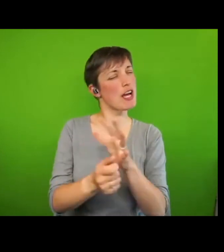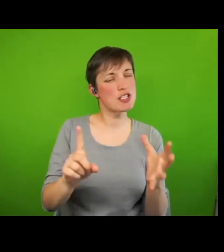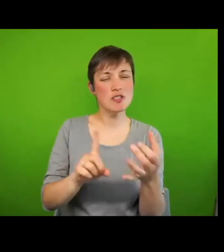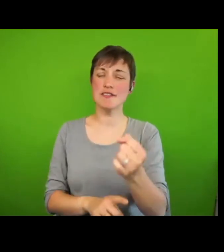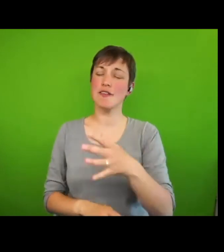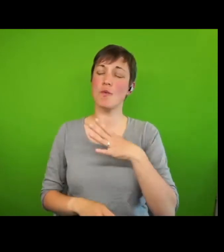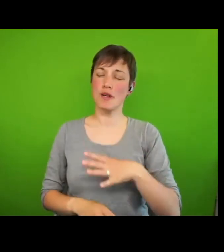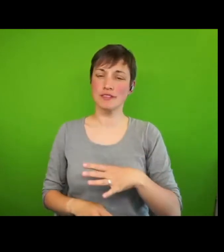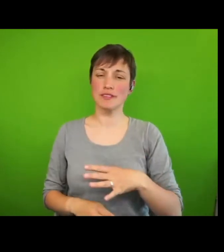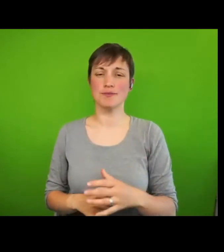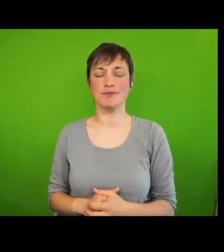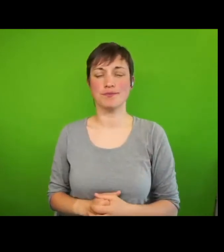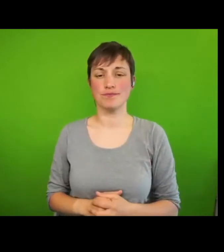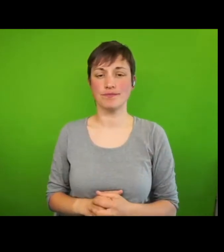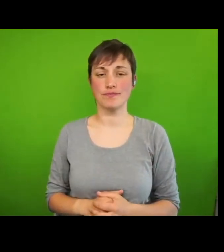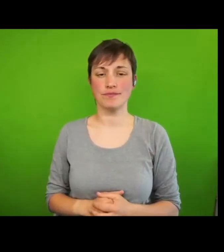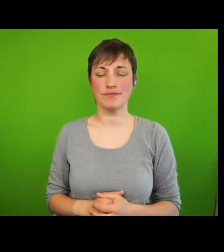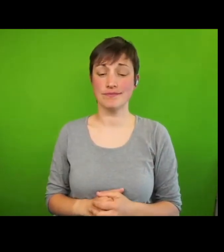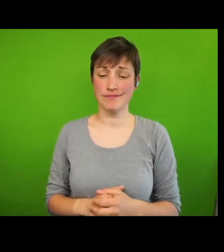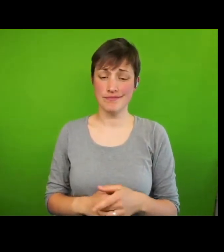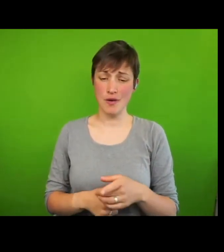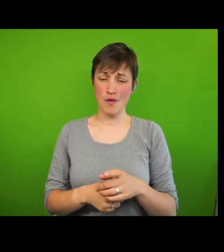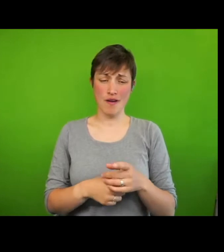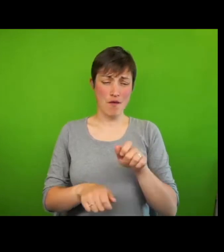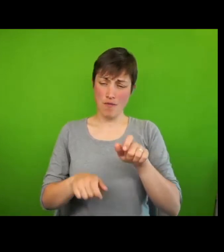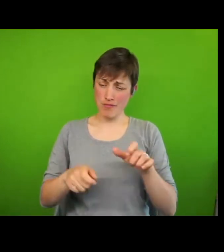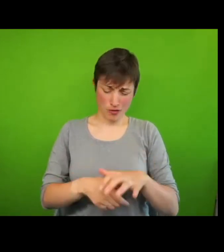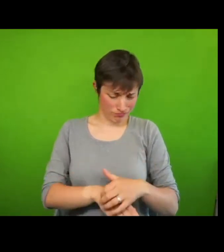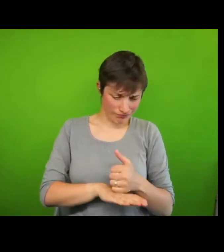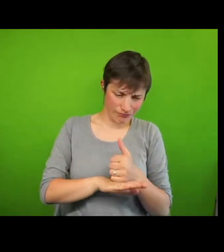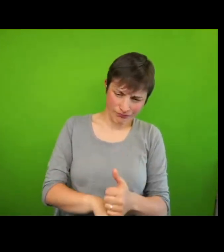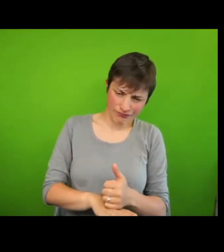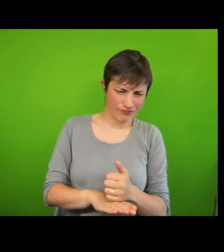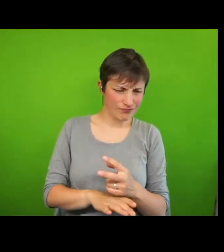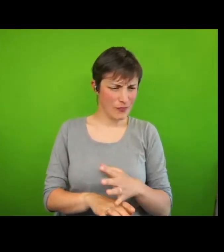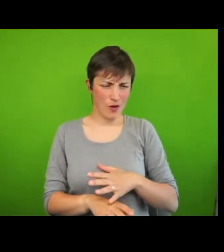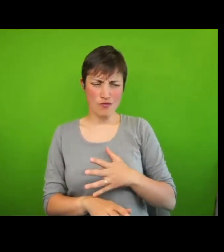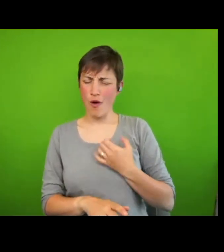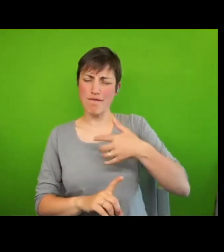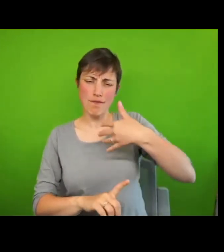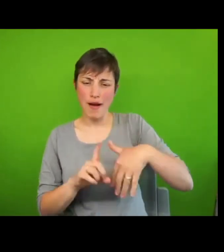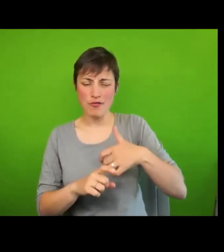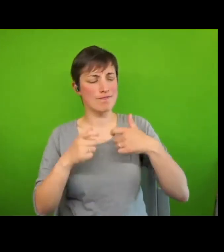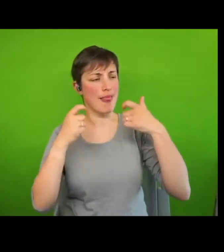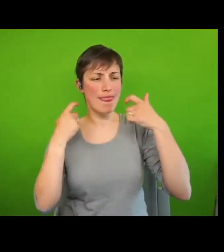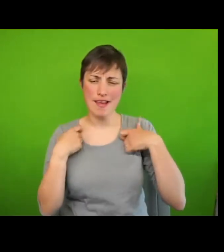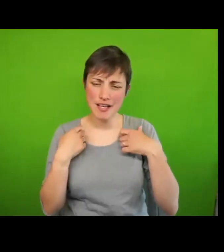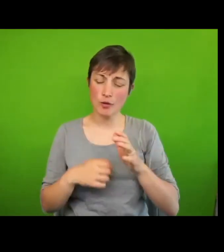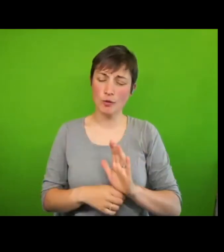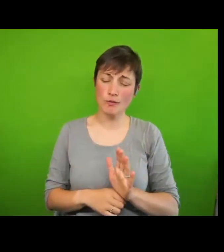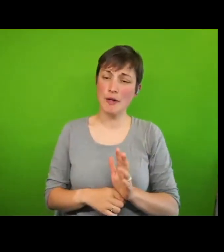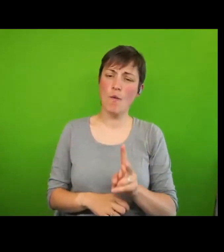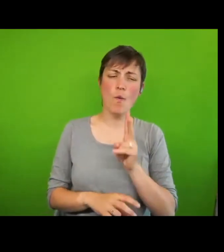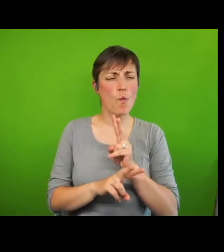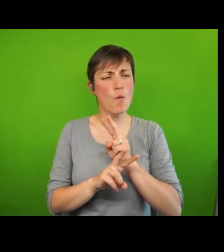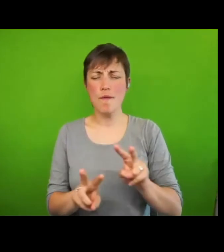activists without academic or legal backgrounds, we're talking in part about people in poverty claiming the